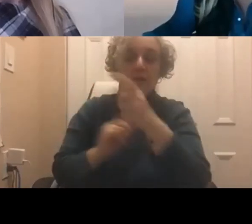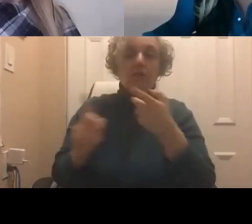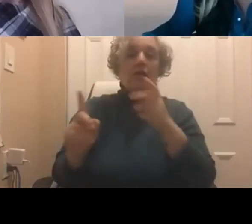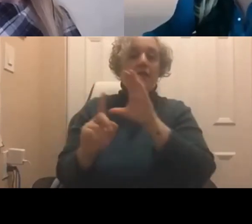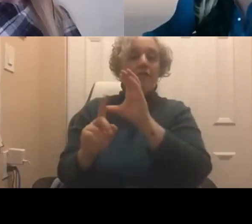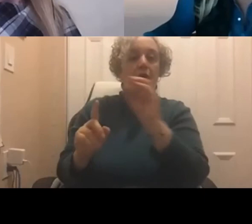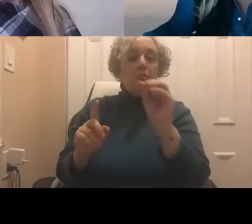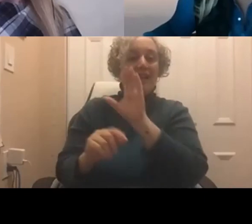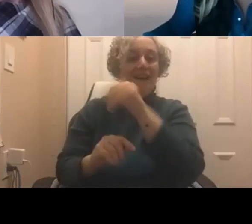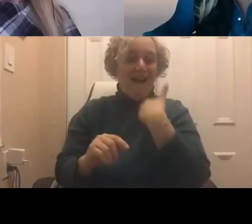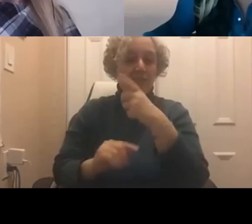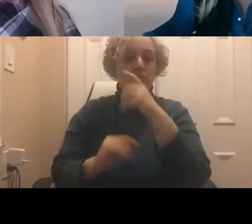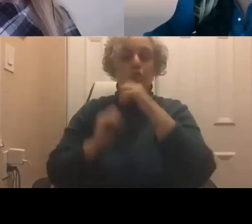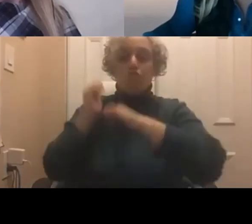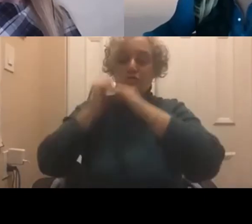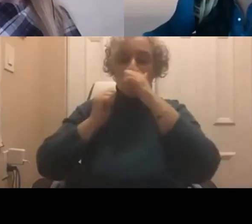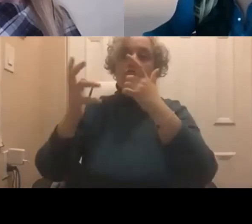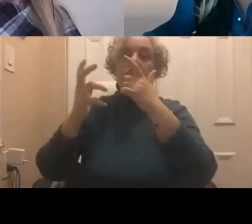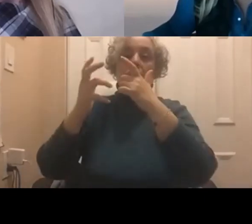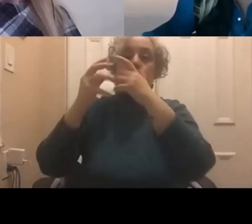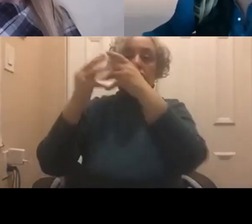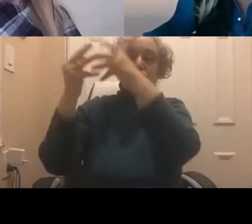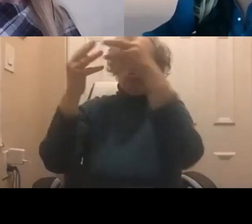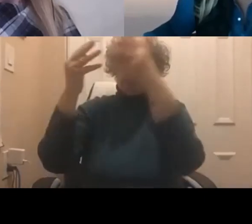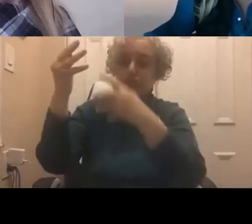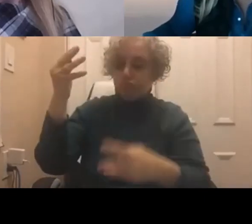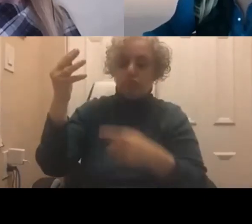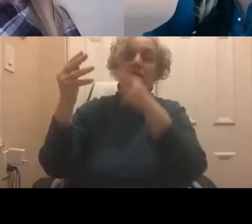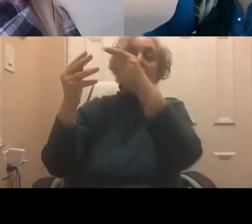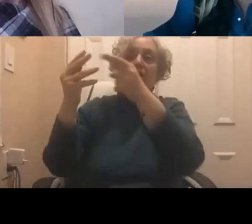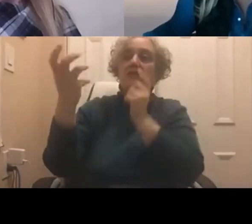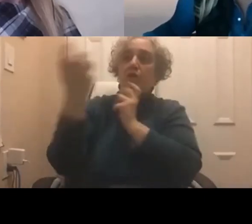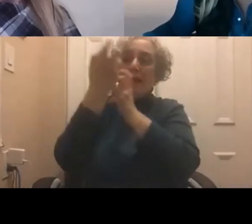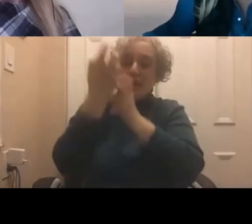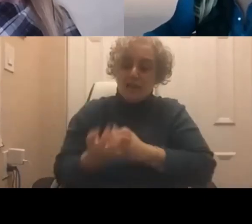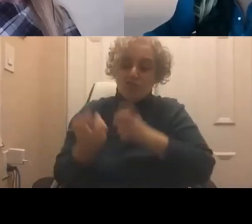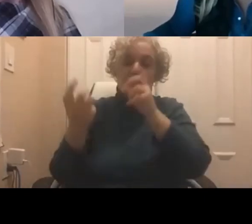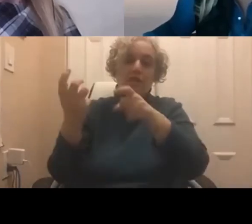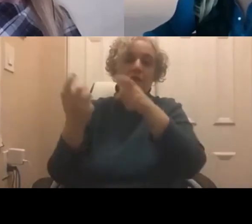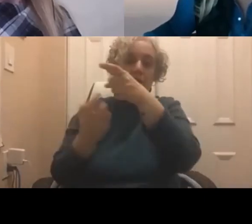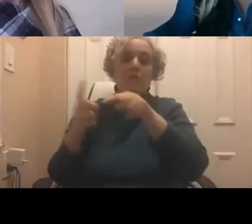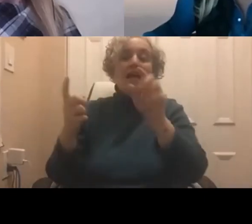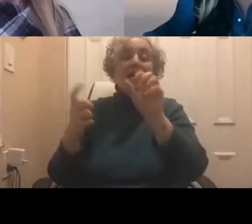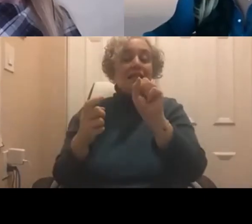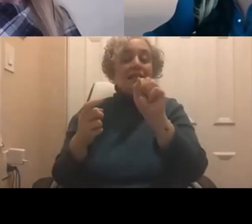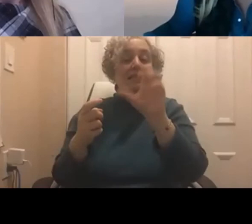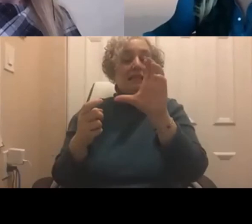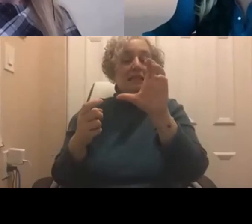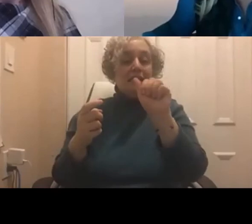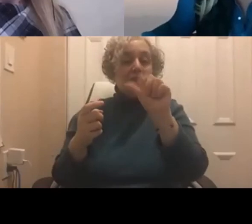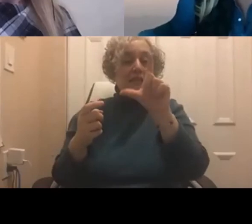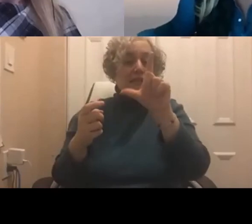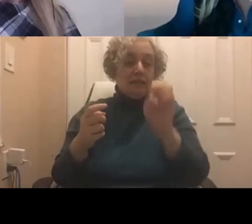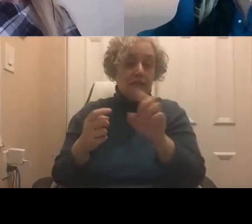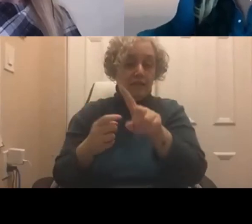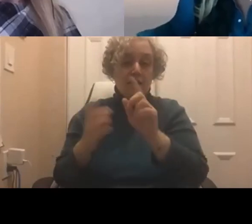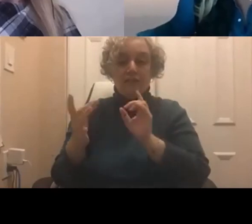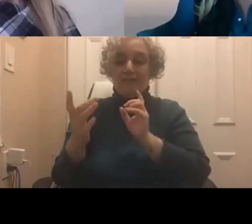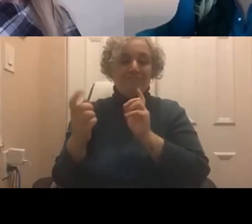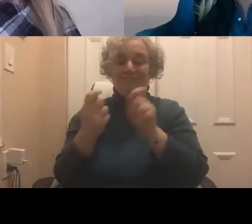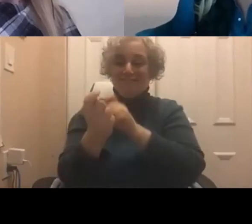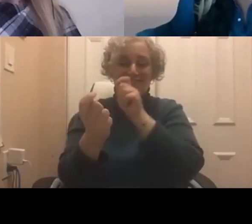answer is right. The whole idea of what scale is is not accurate